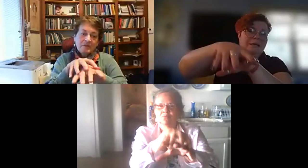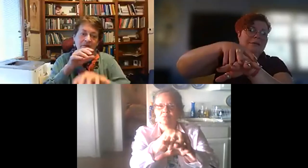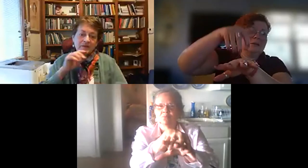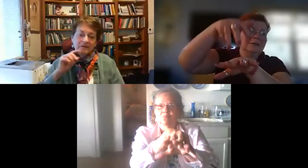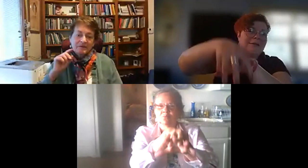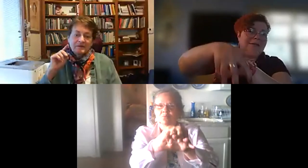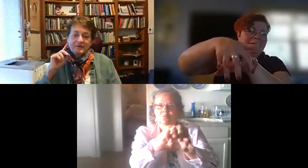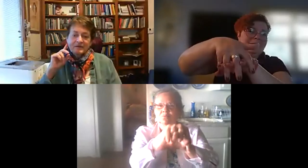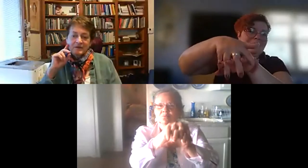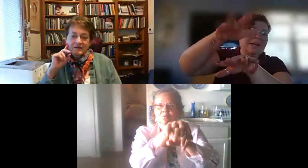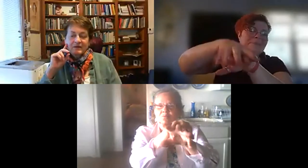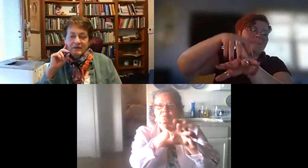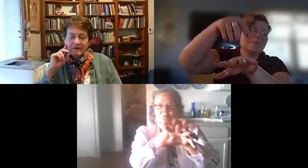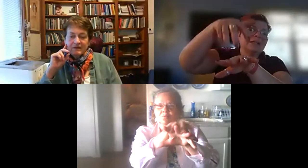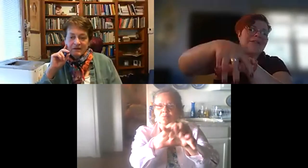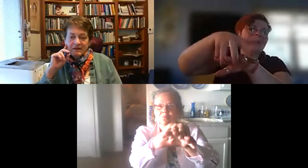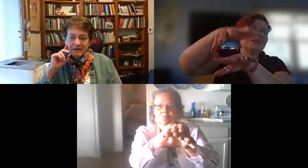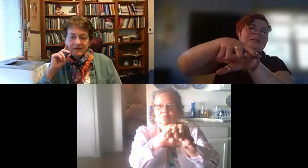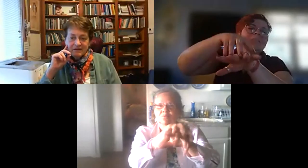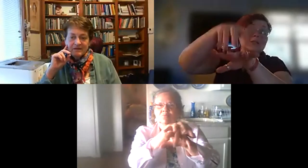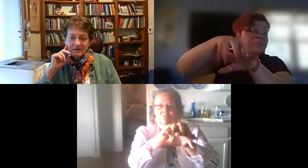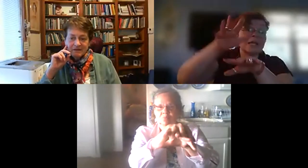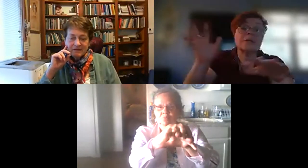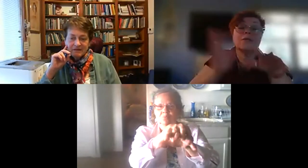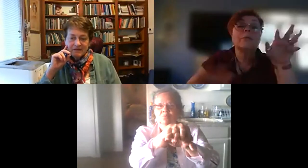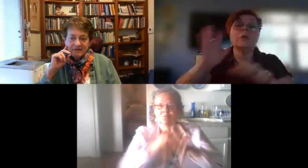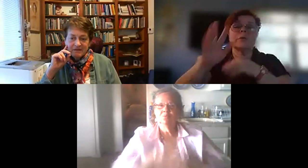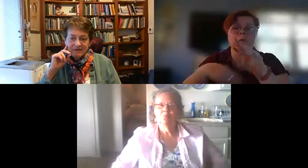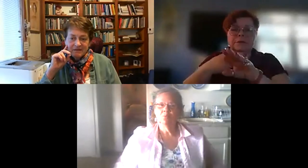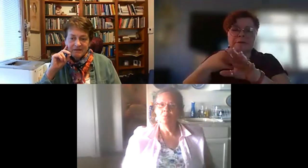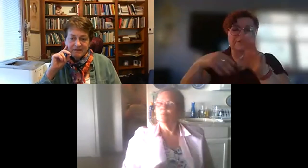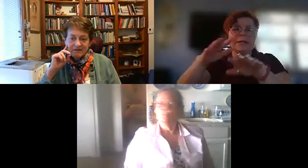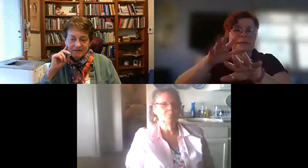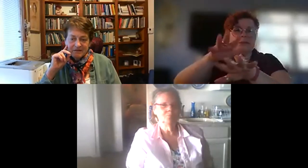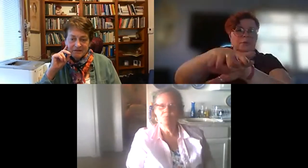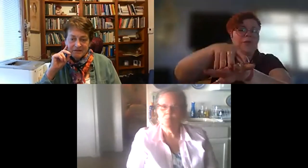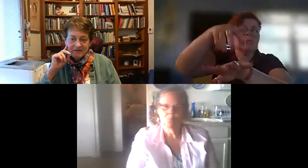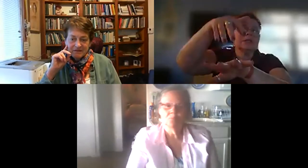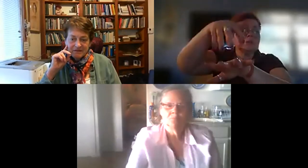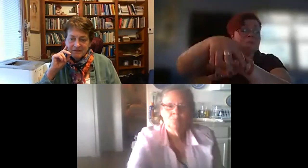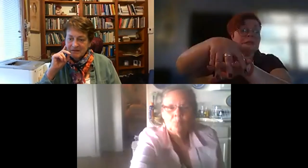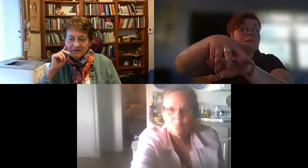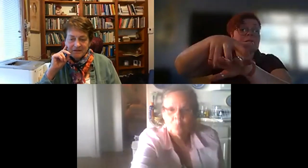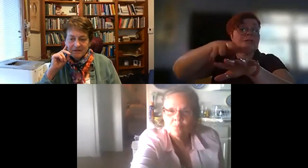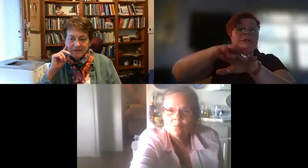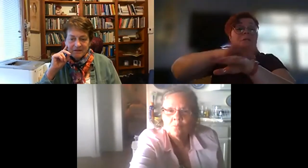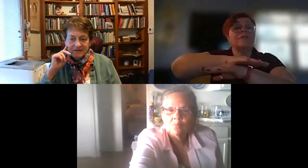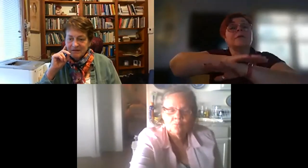right so it's the indigenous and they're from all over the world it's a sign that's used to mean indigenous up from